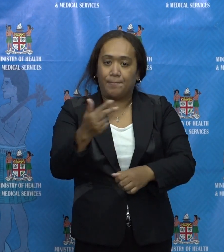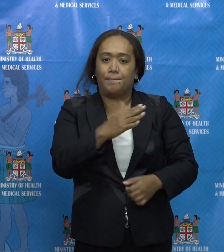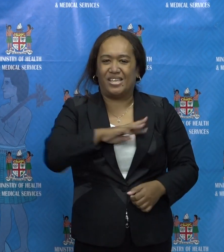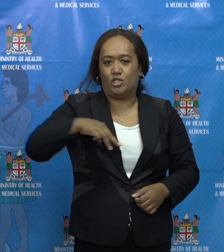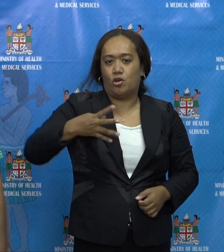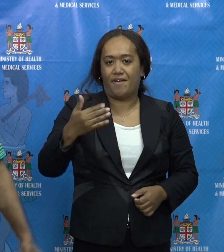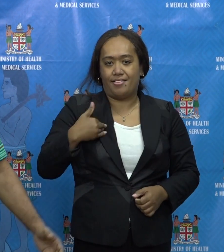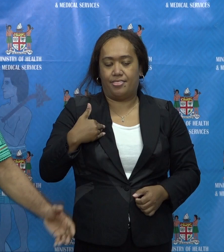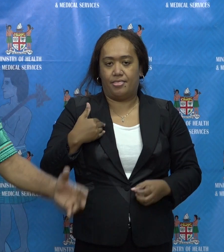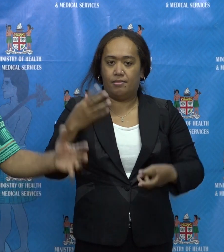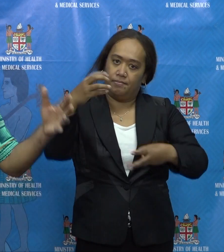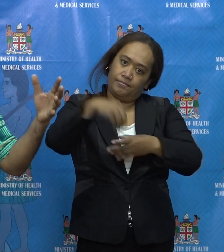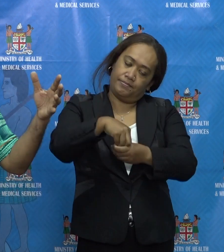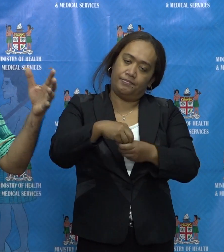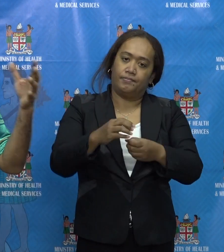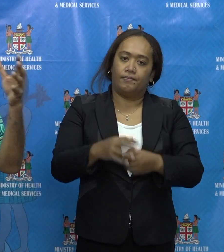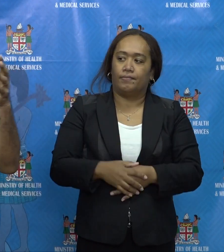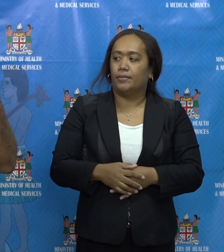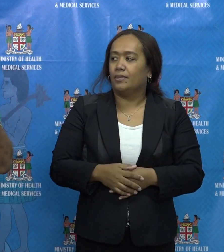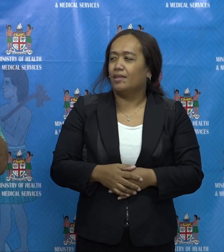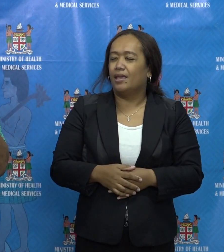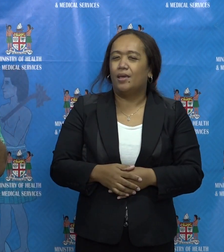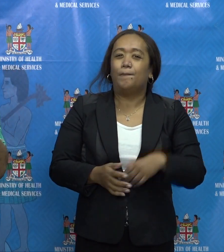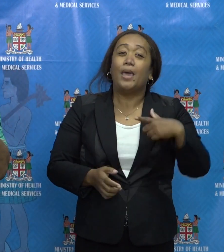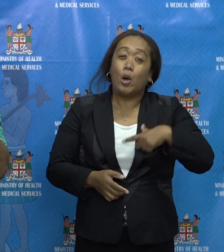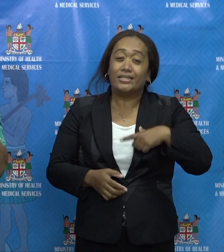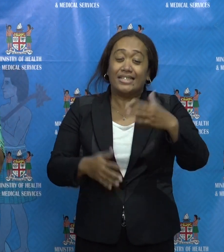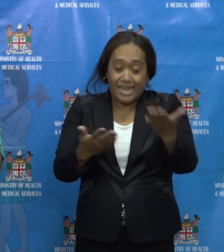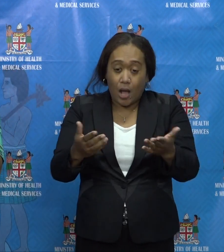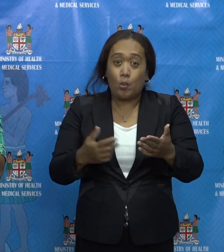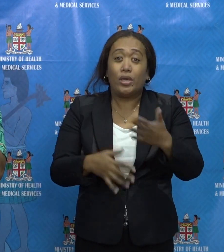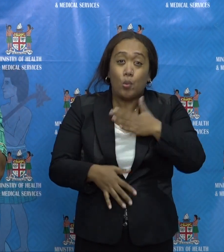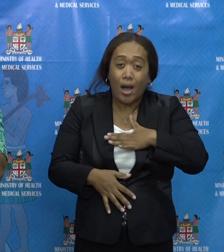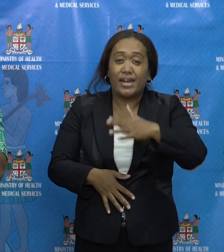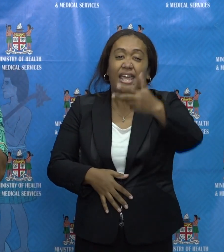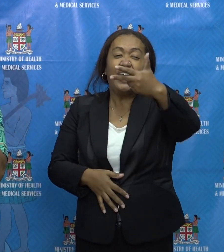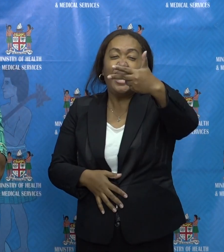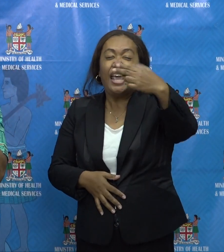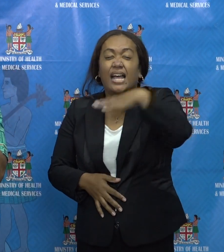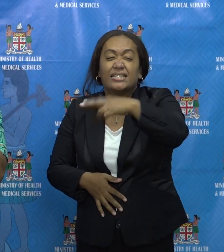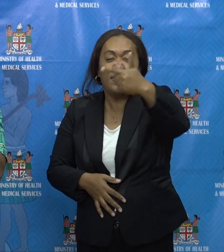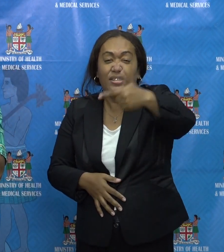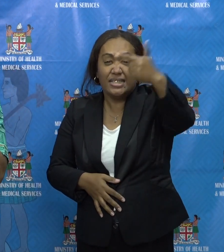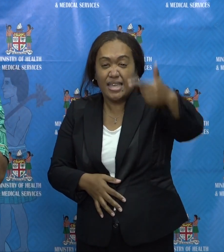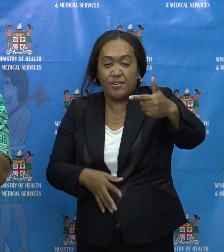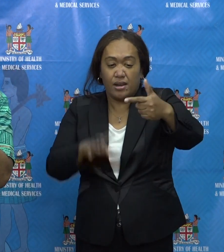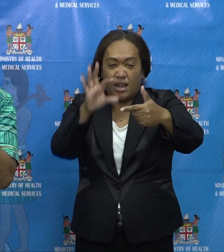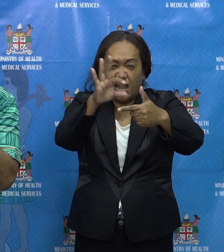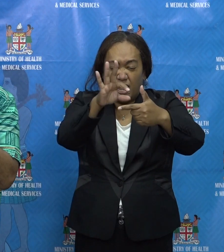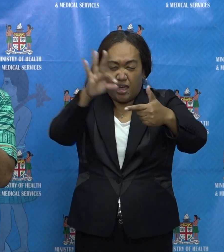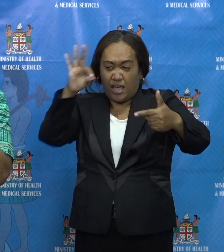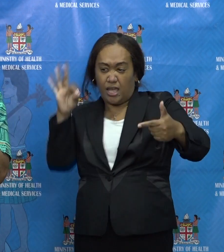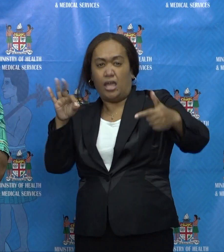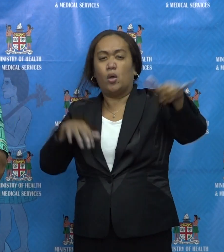877, we still have to call a little bit more to find out which one is the really primary